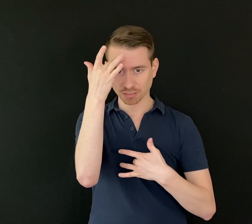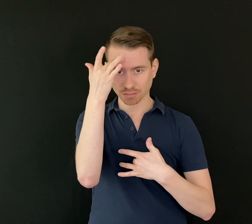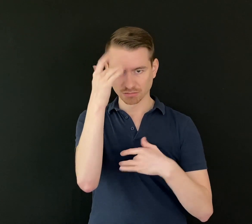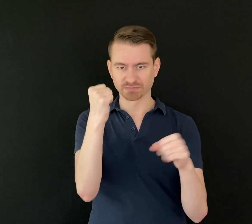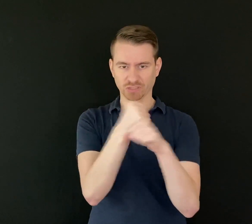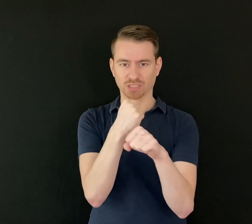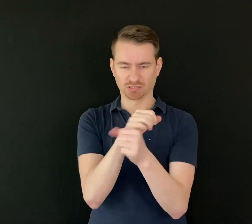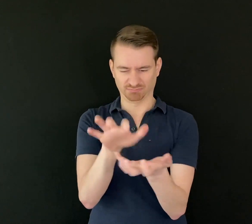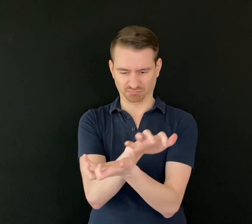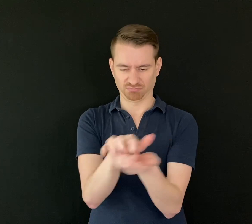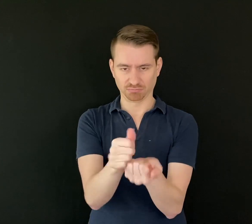it, and destroy it.